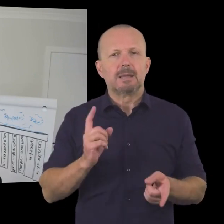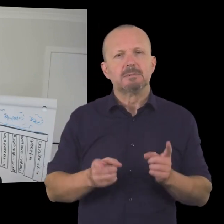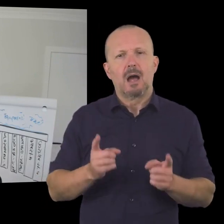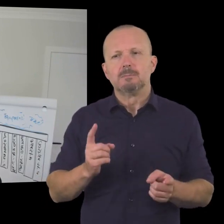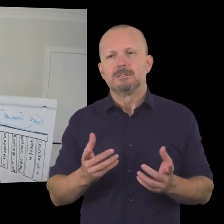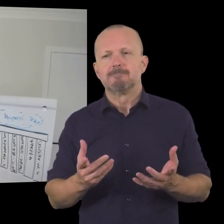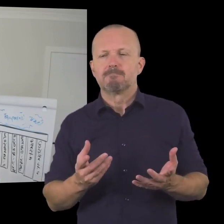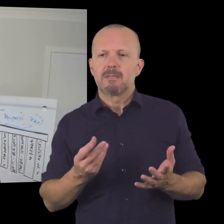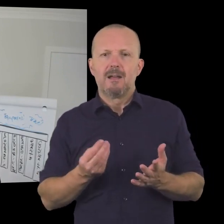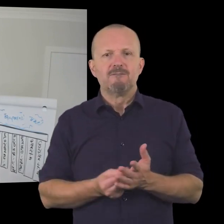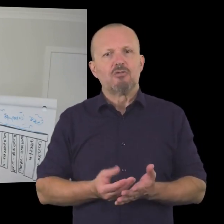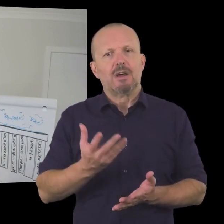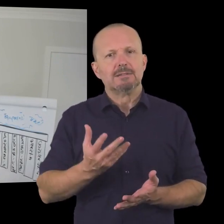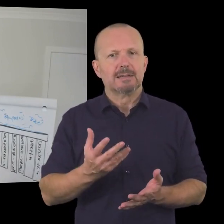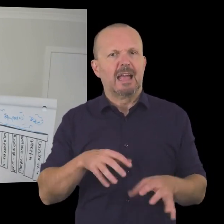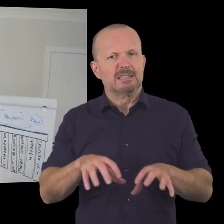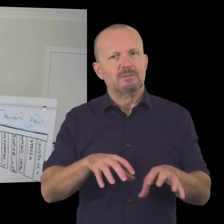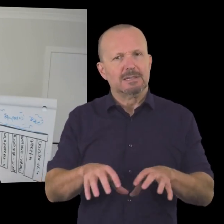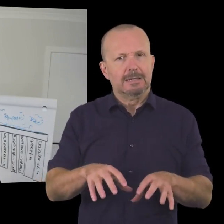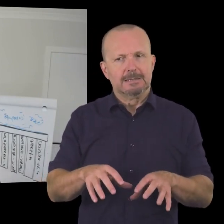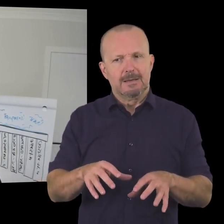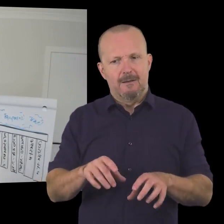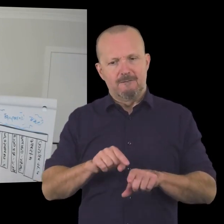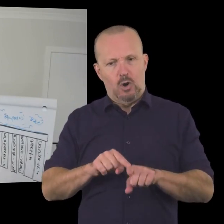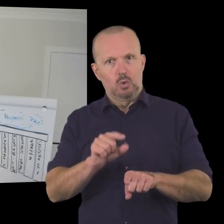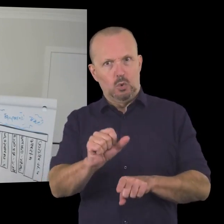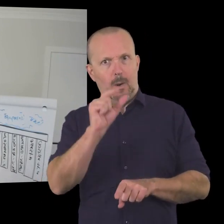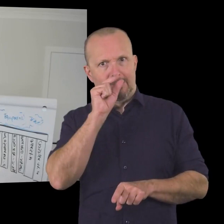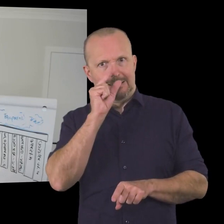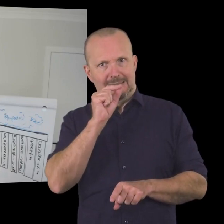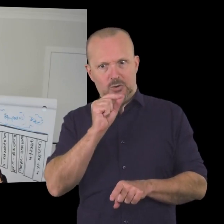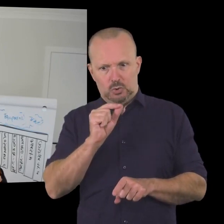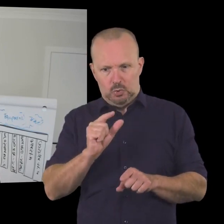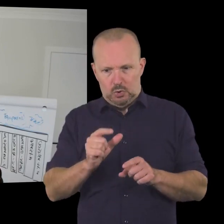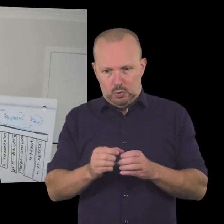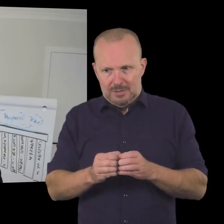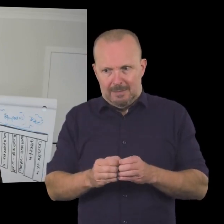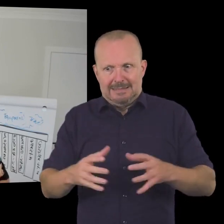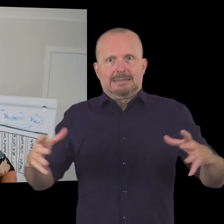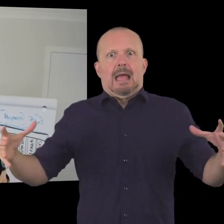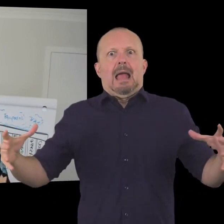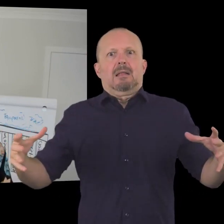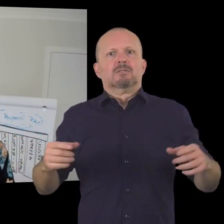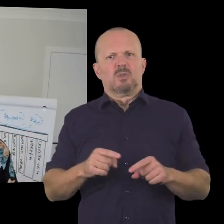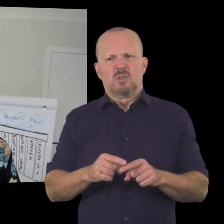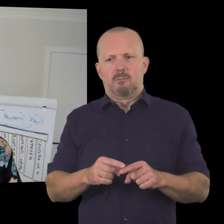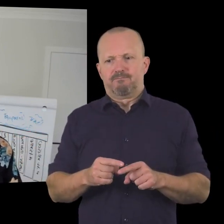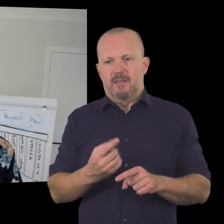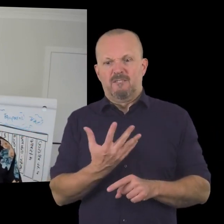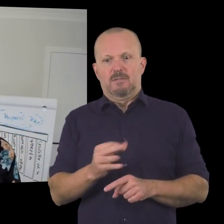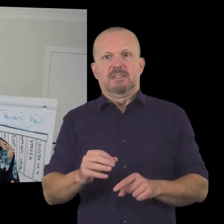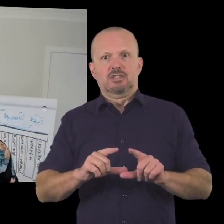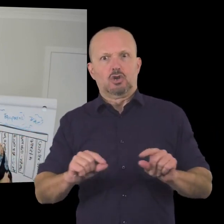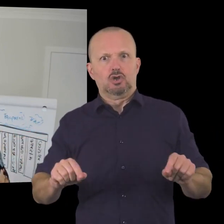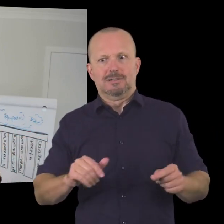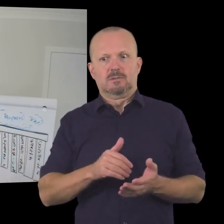the opportunity from fundraising activities comes from your ability to scale things up so it's not you know 50 sausages sold at the